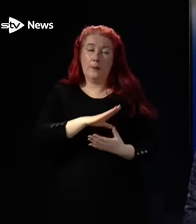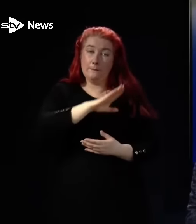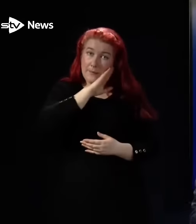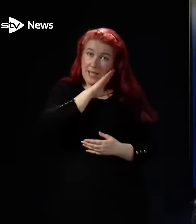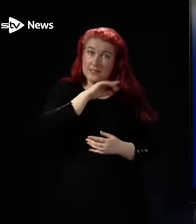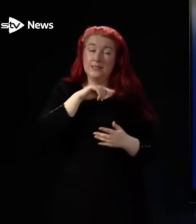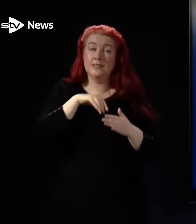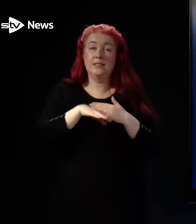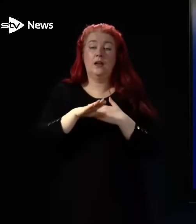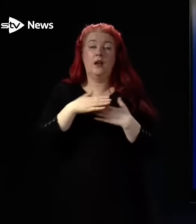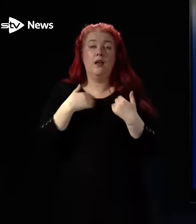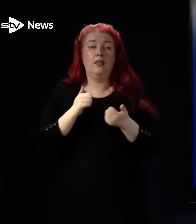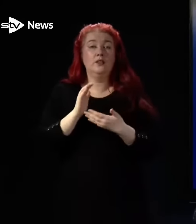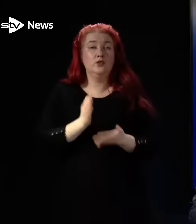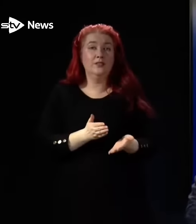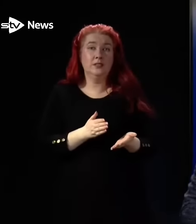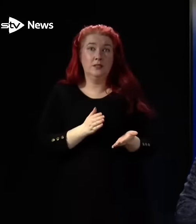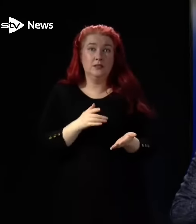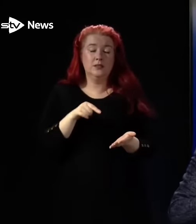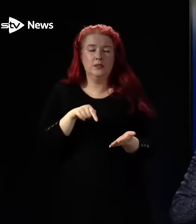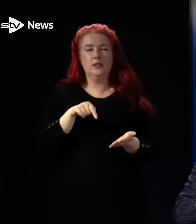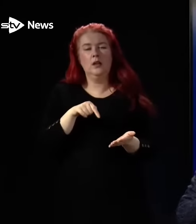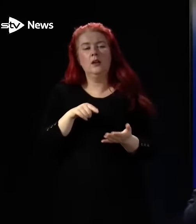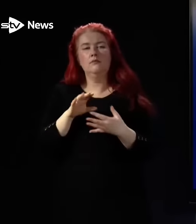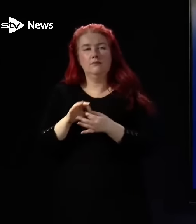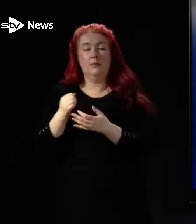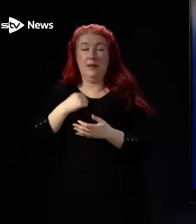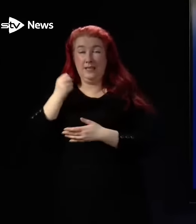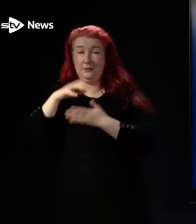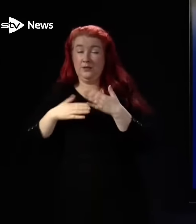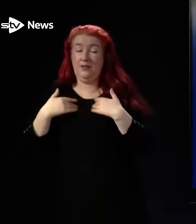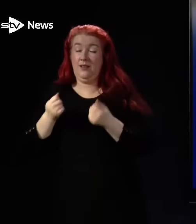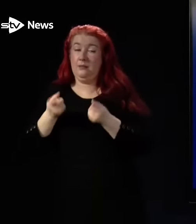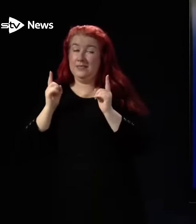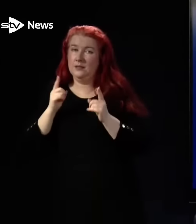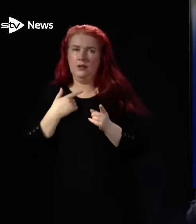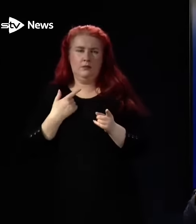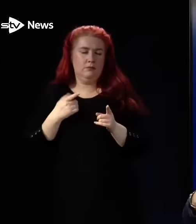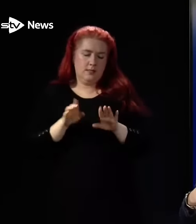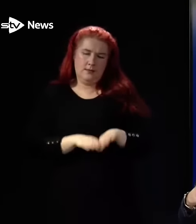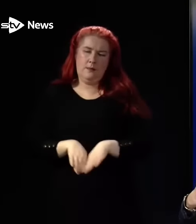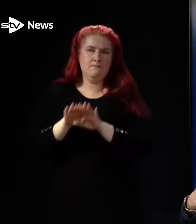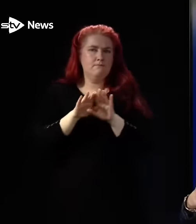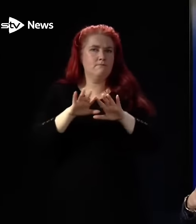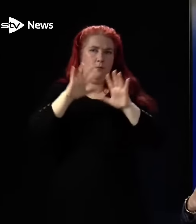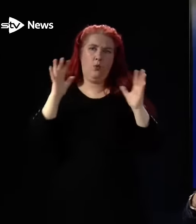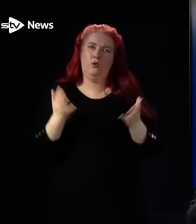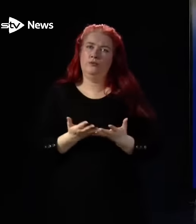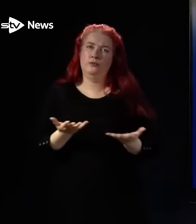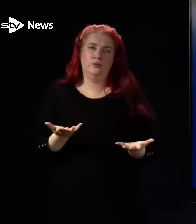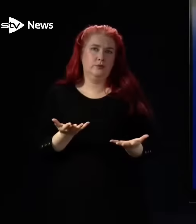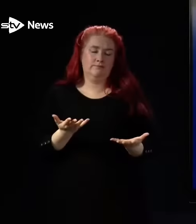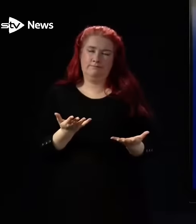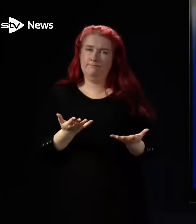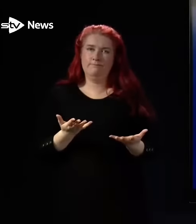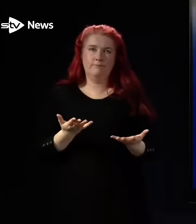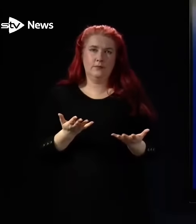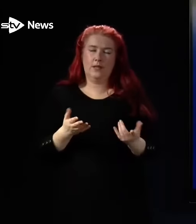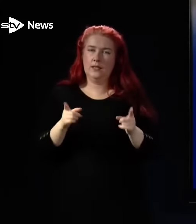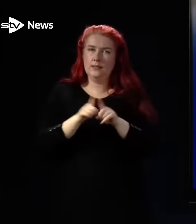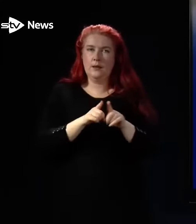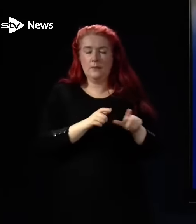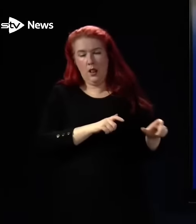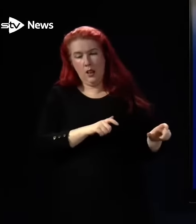experience as Health Secretary, we have – across the developed world this has been the case – as length of stay in